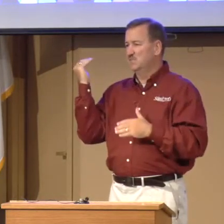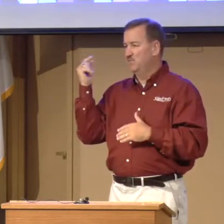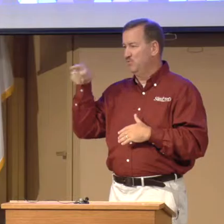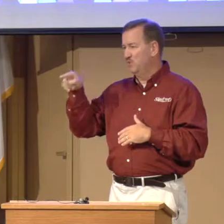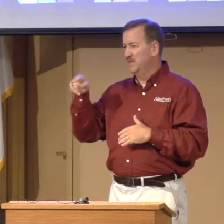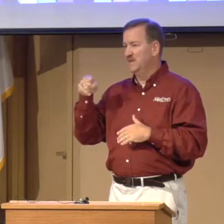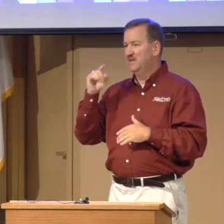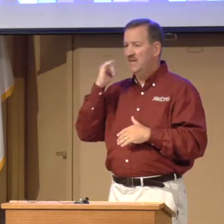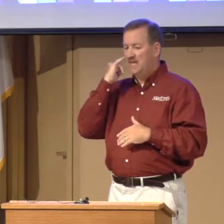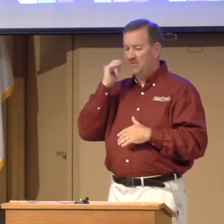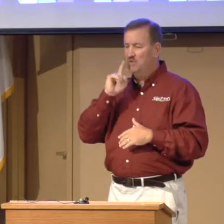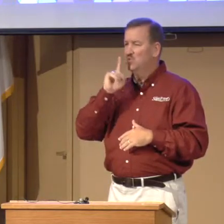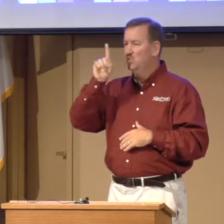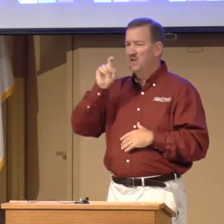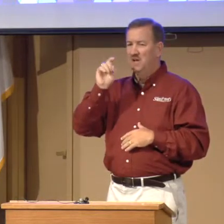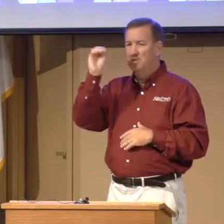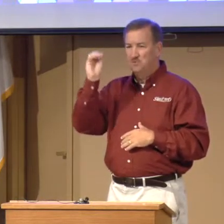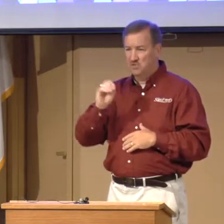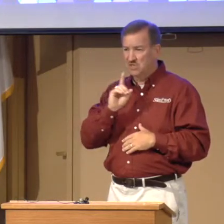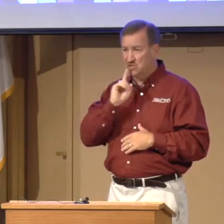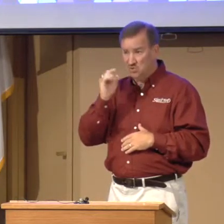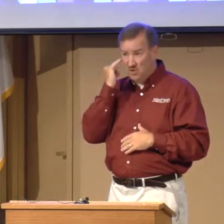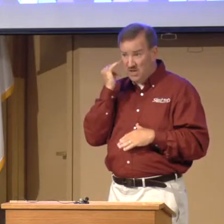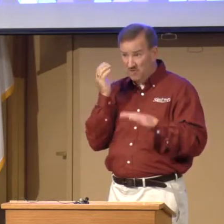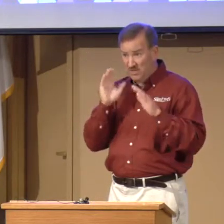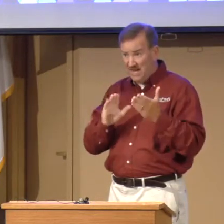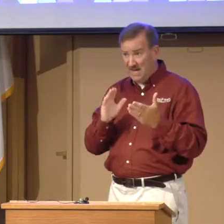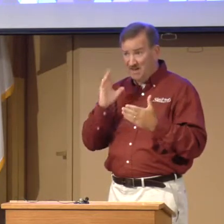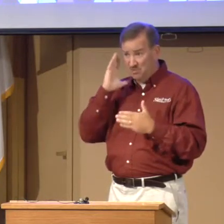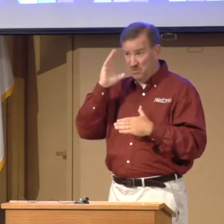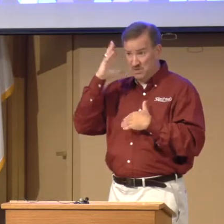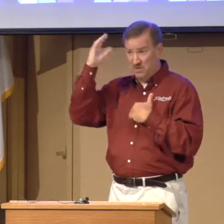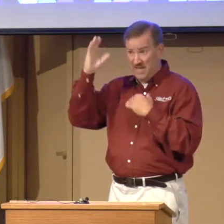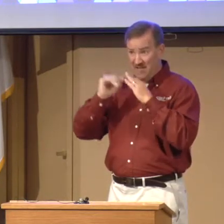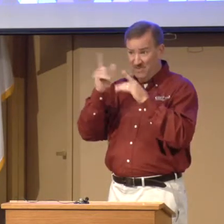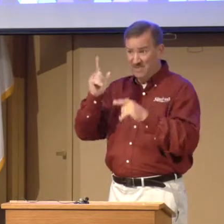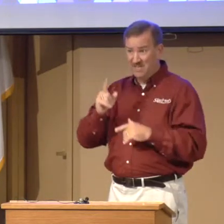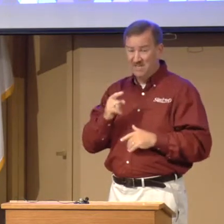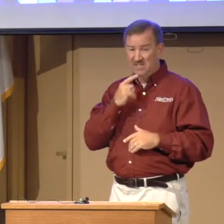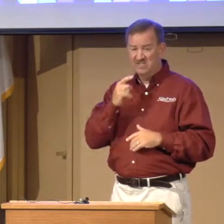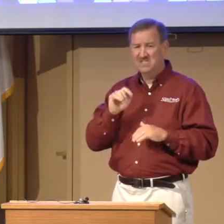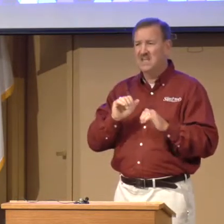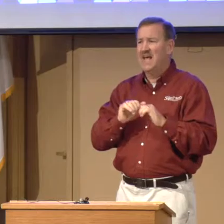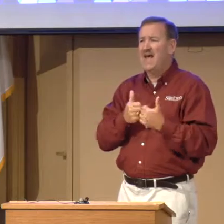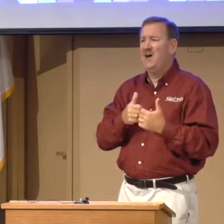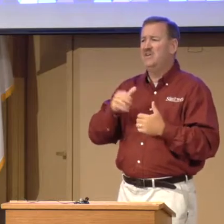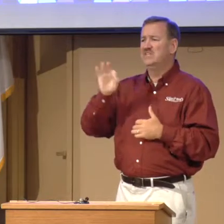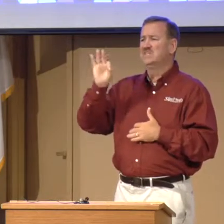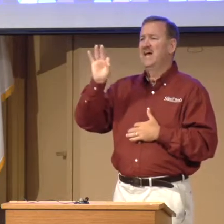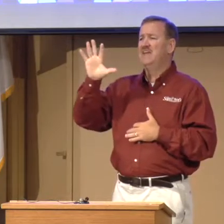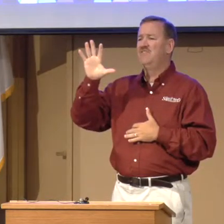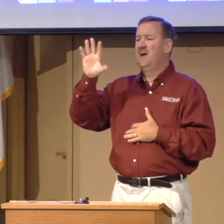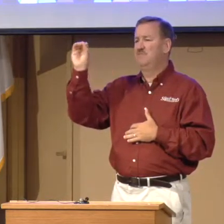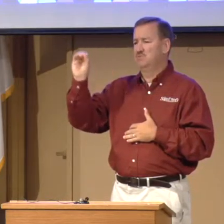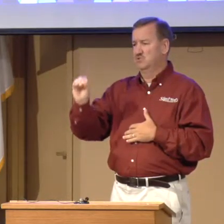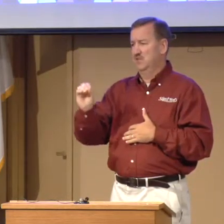before in there, if we were 100% sure if we died, would we go to heaven? She said, how is 95%?